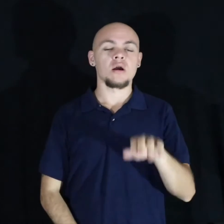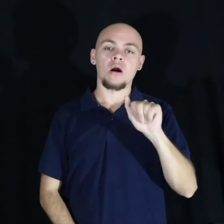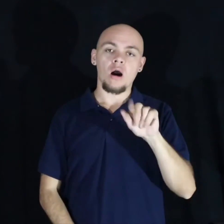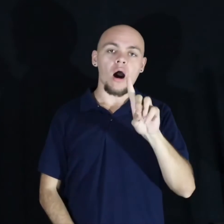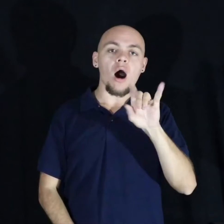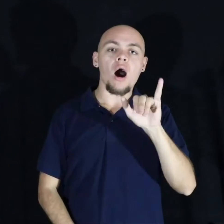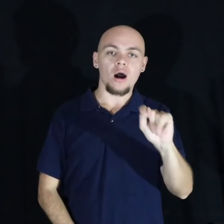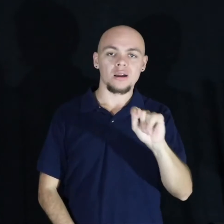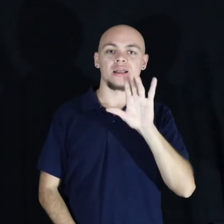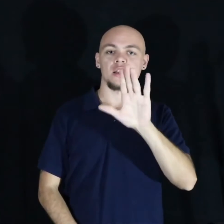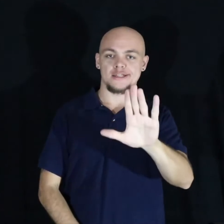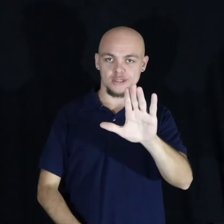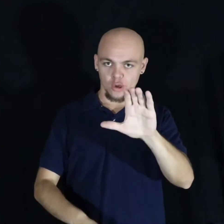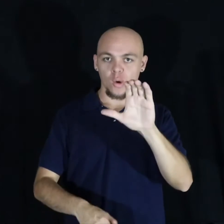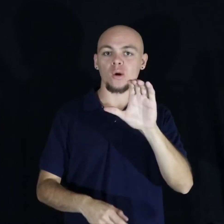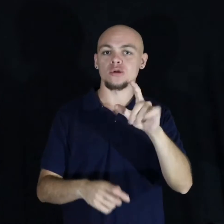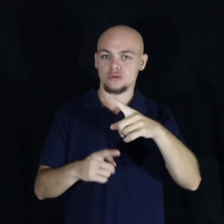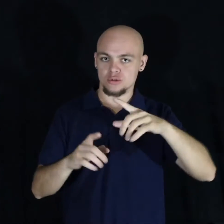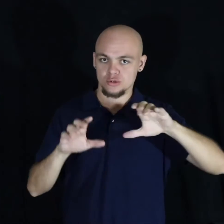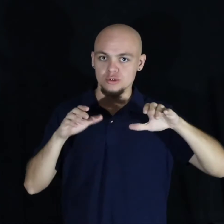Audit your circle.